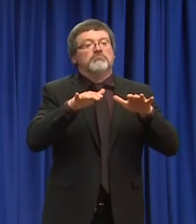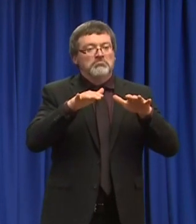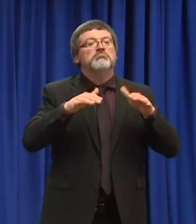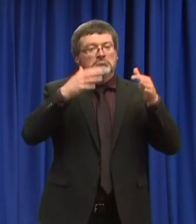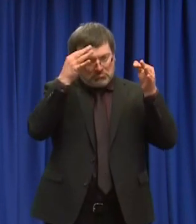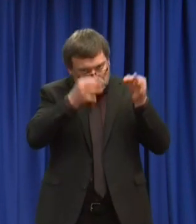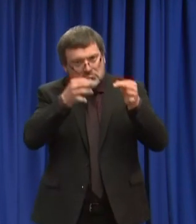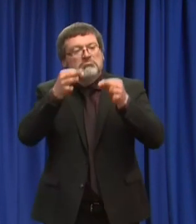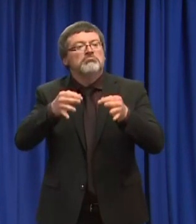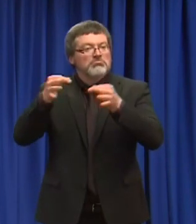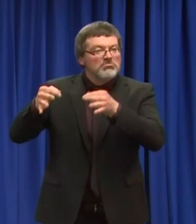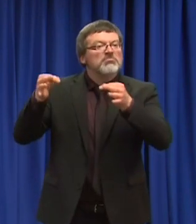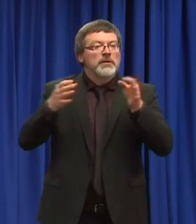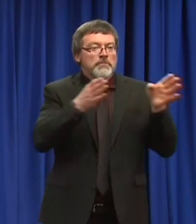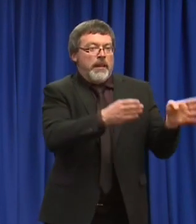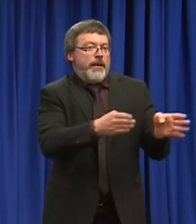sure that what we do is safe, smart, and data-driven.